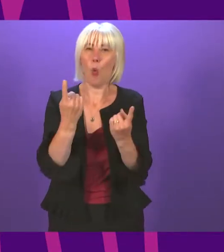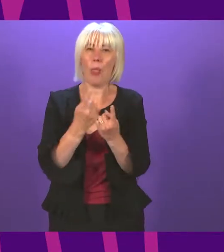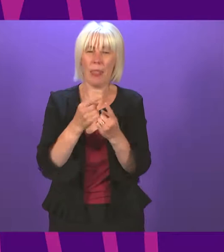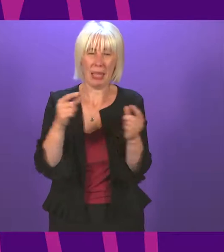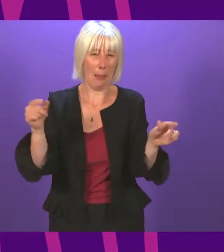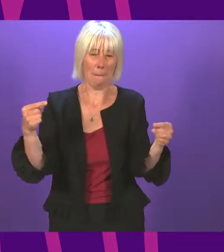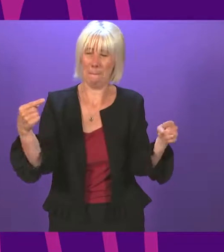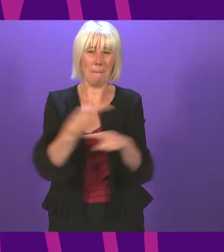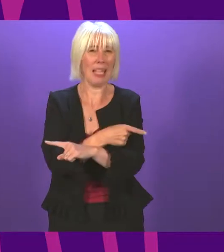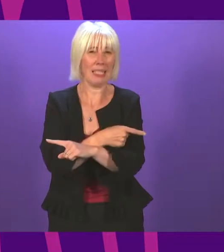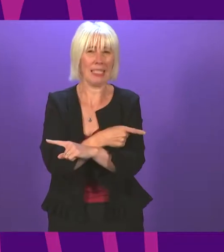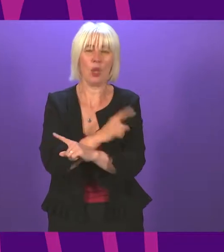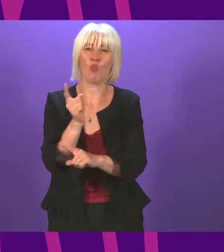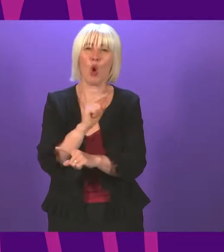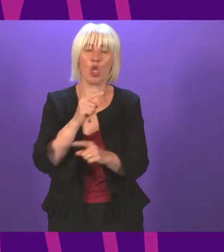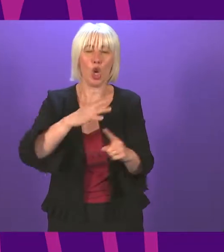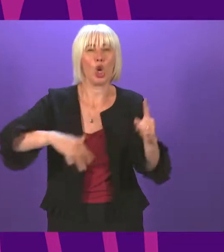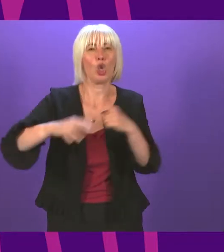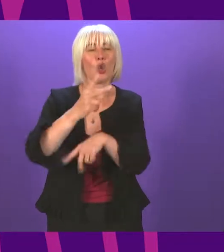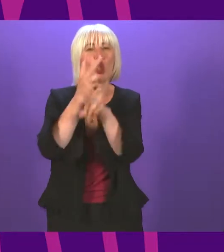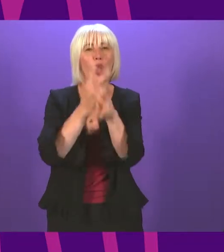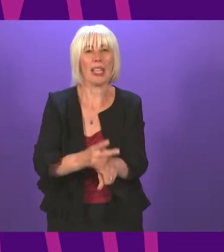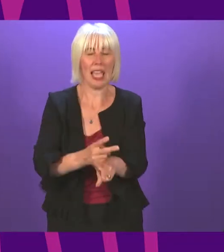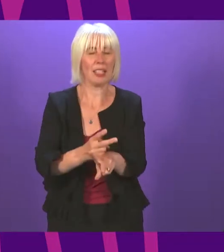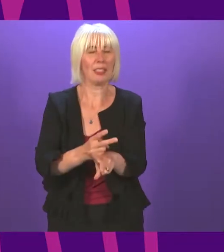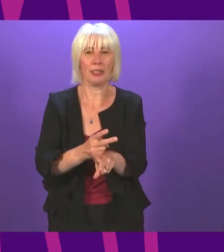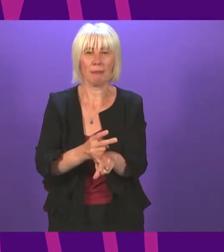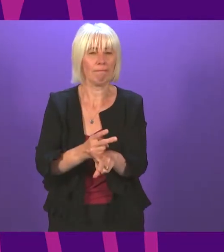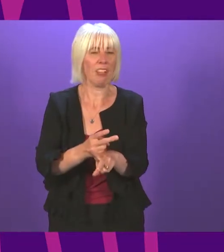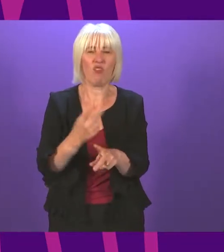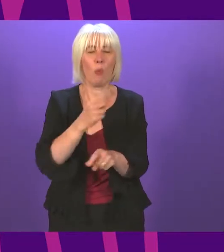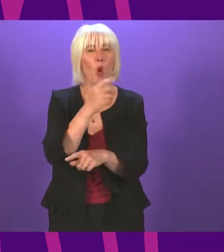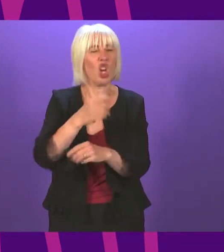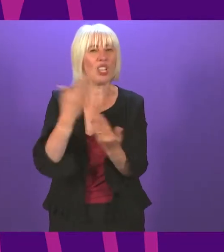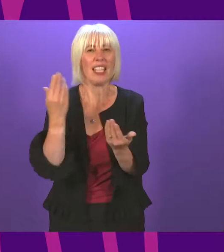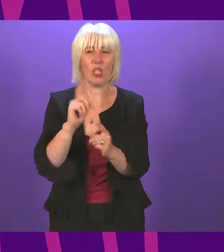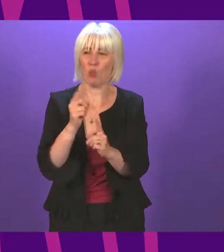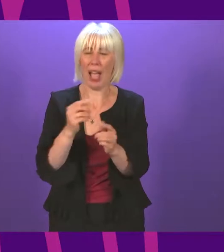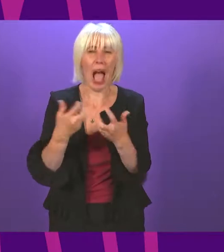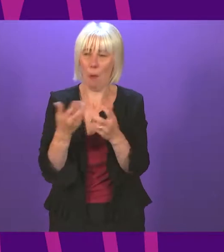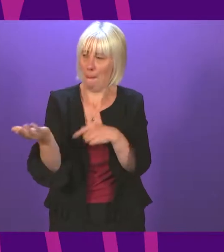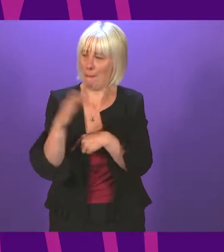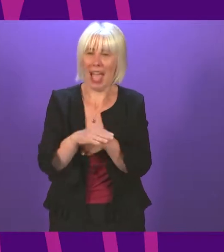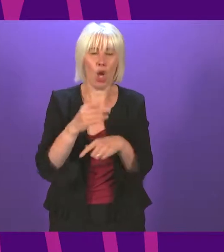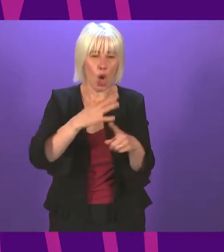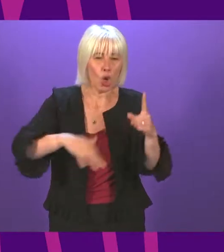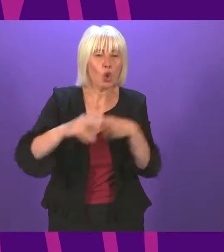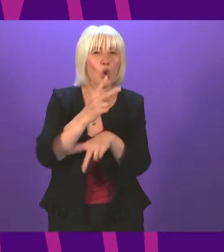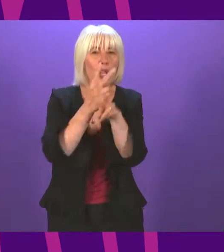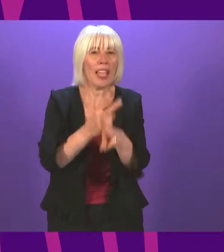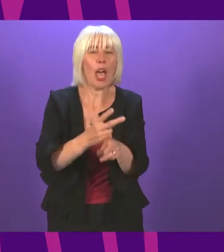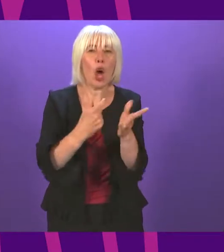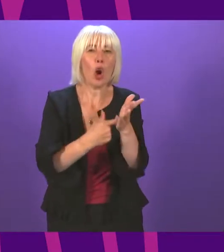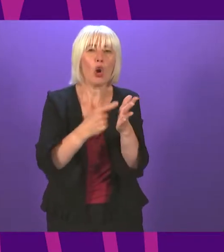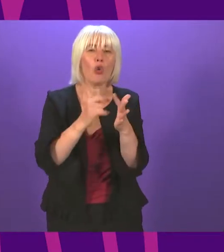days plan, and that is social care. Where is the remobilisation plan for social care? The restarting of respite